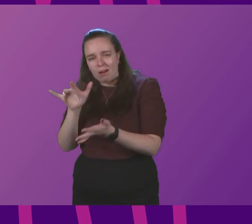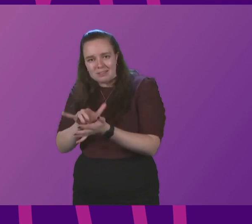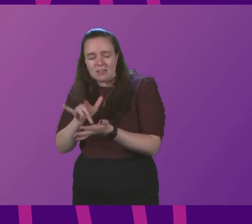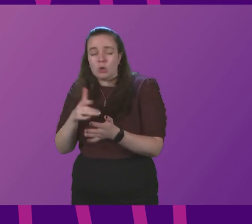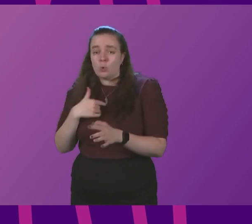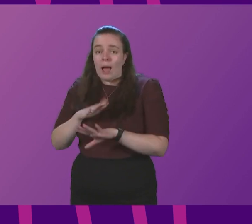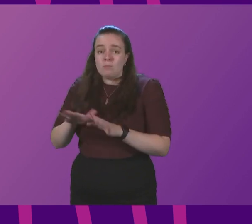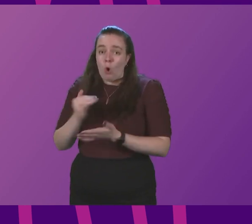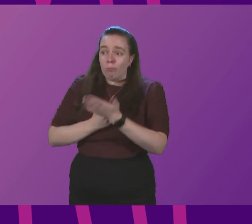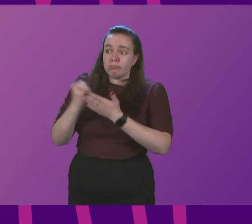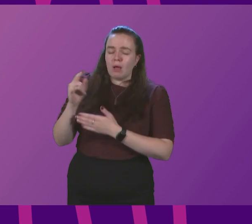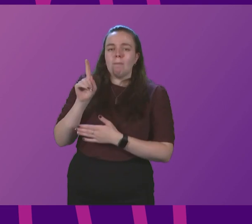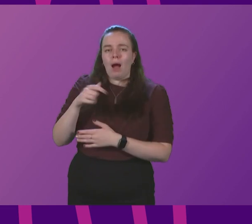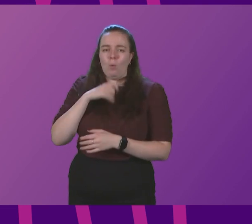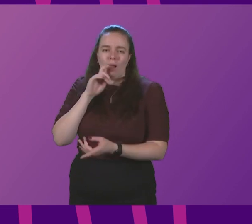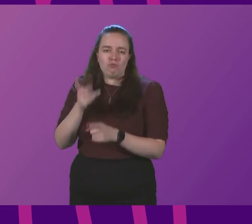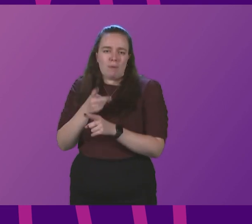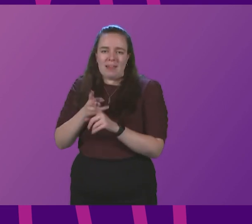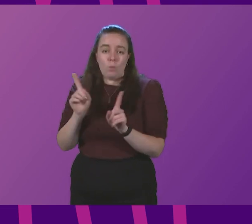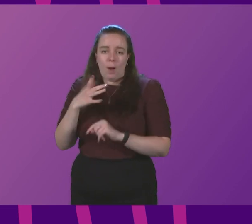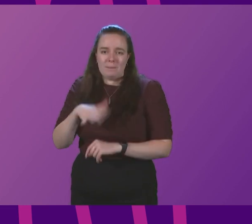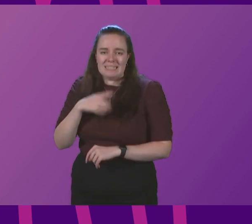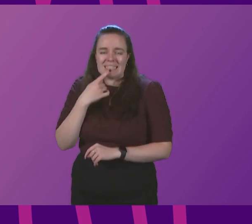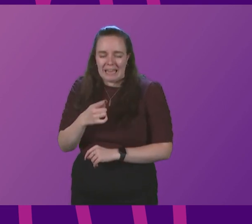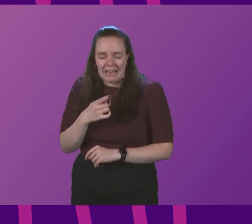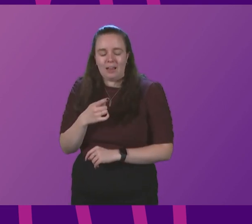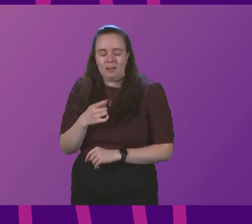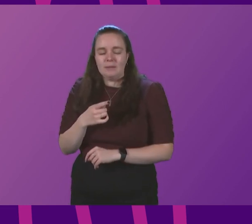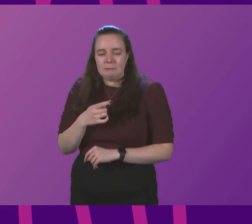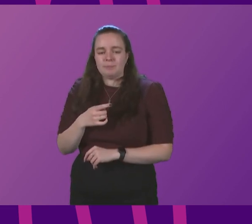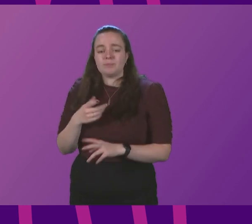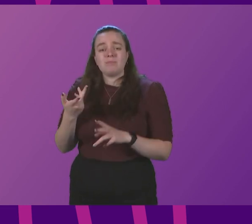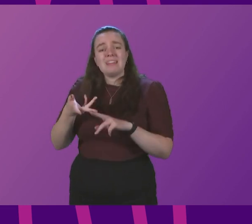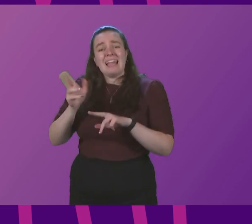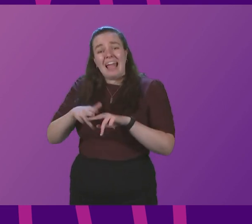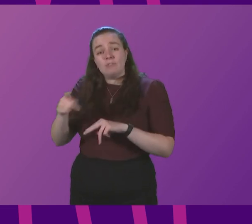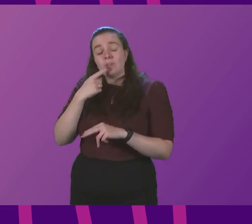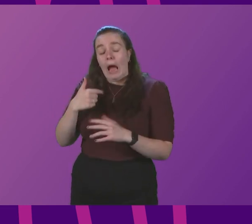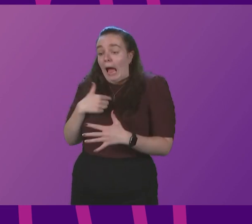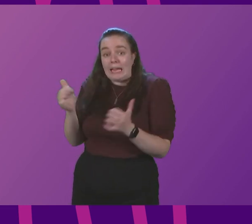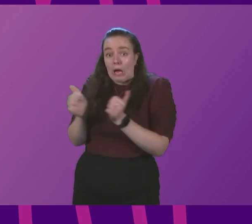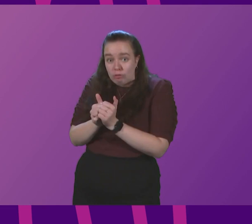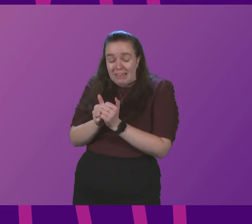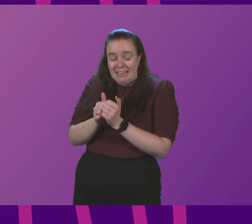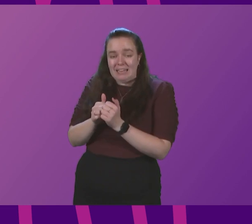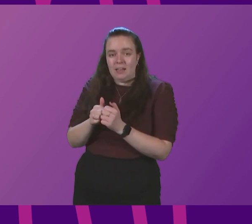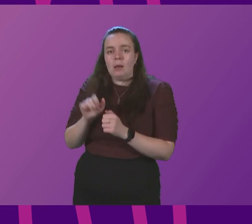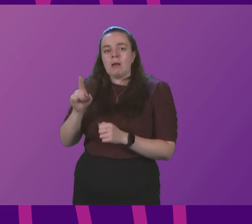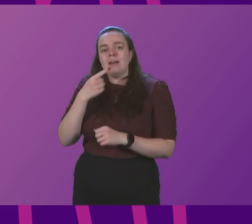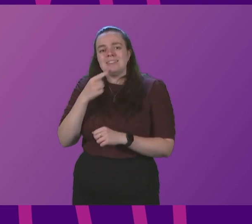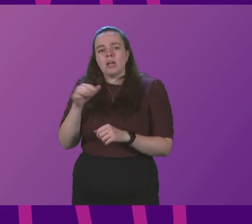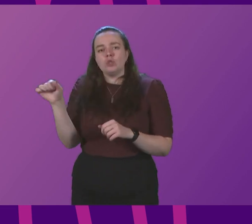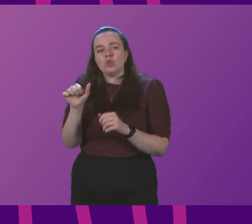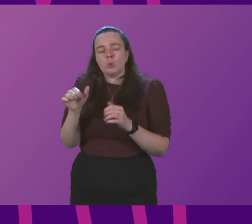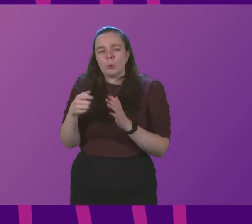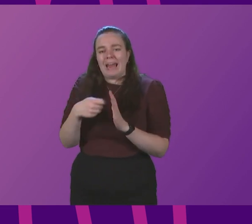I will repeat what I said to Pam Godsell. In arguing or sort of saying, and I agree entirely with it, that we should extend the